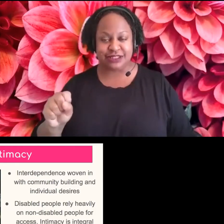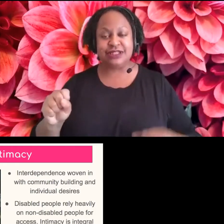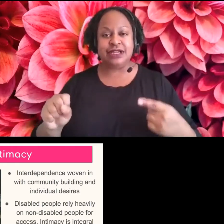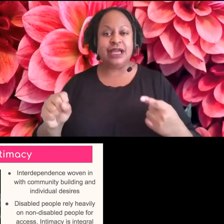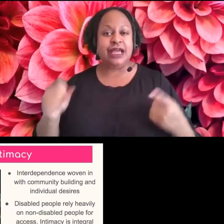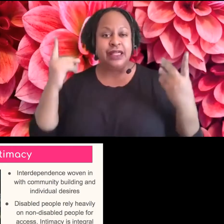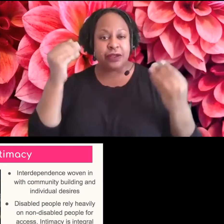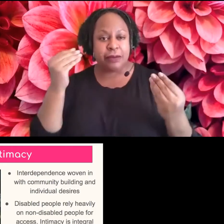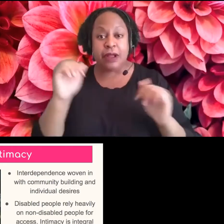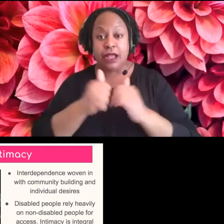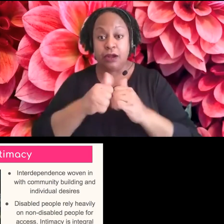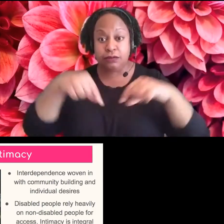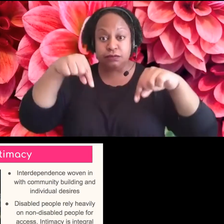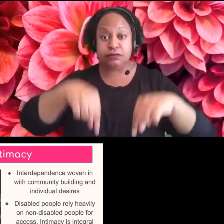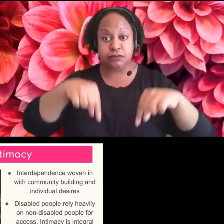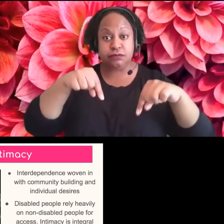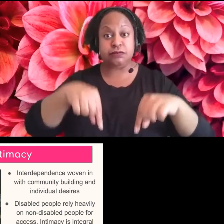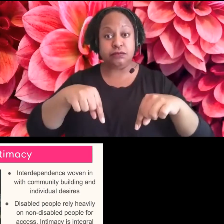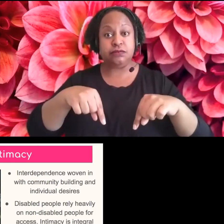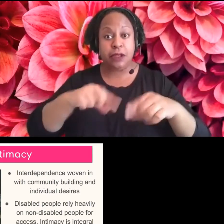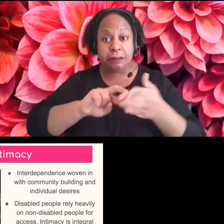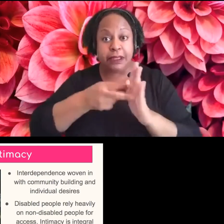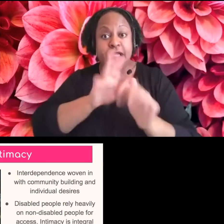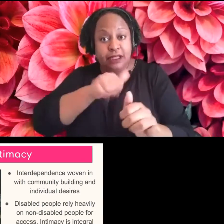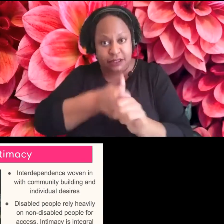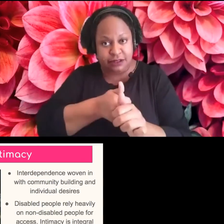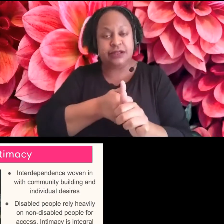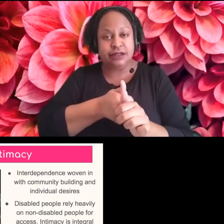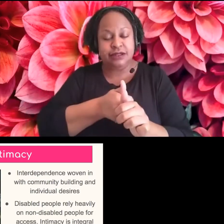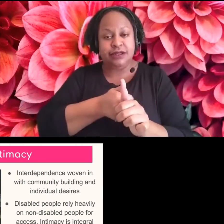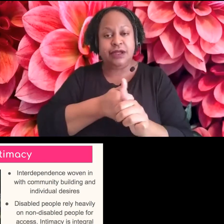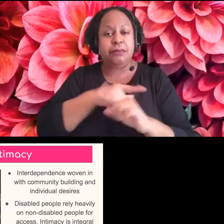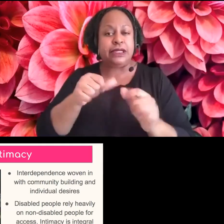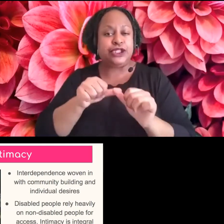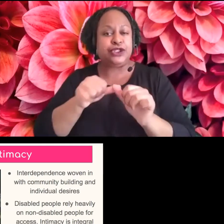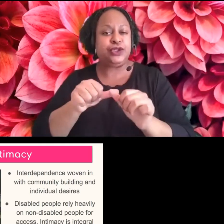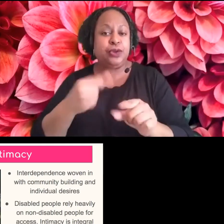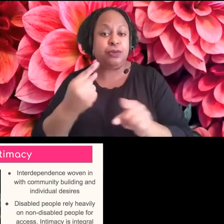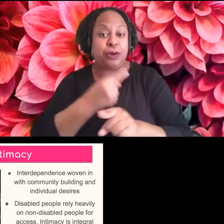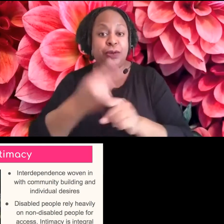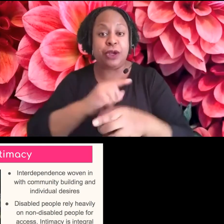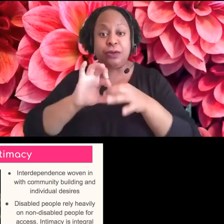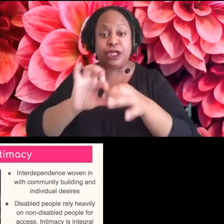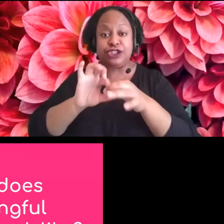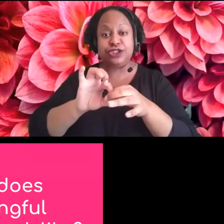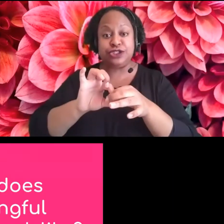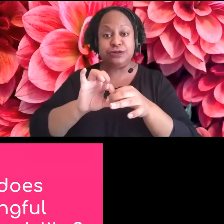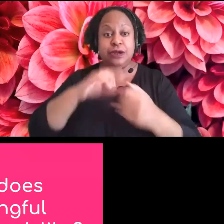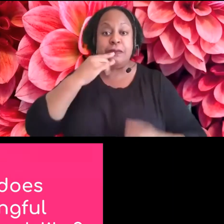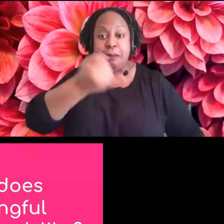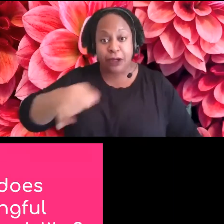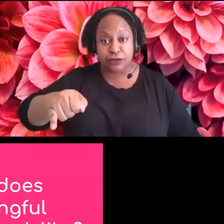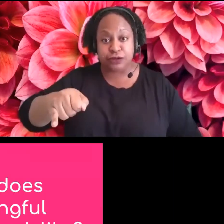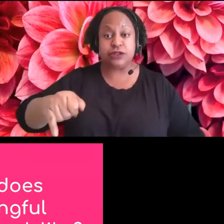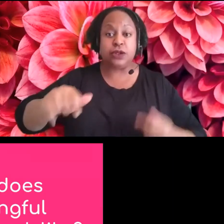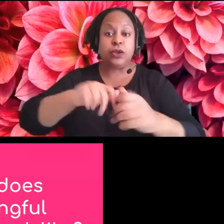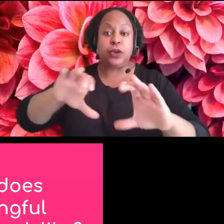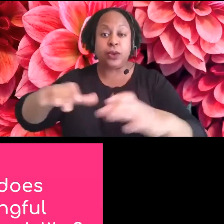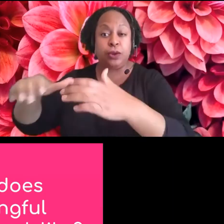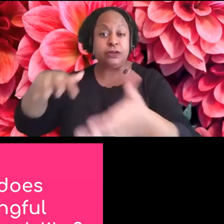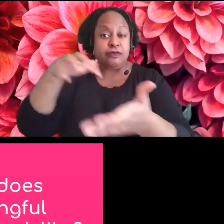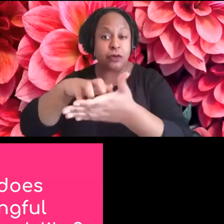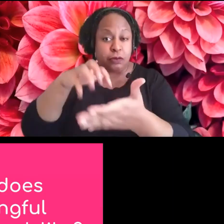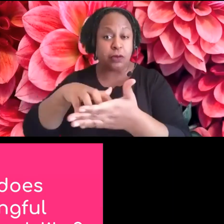maintaining appropriate boundaries and relationships with the vulnerable groups, uh, sorry, vulnerable groups that you are working with.